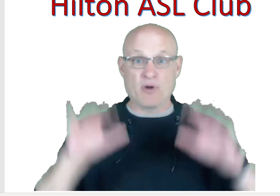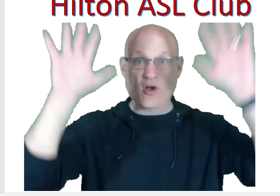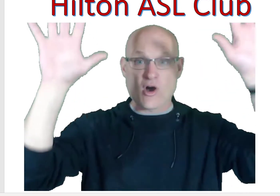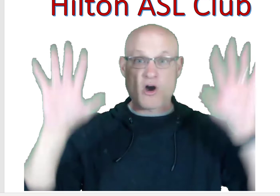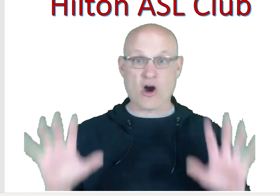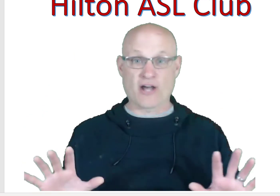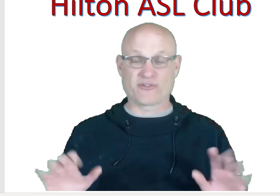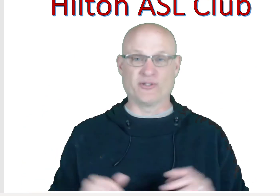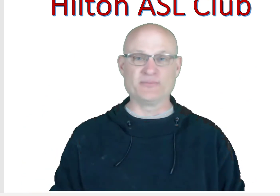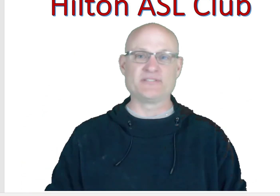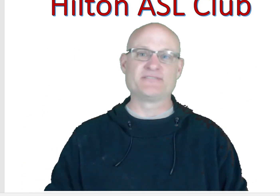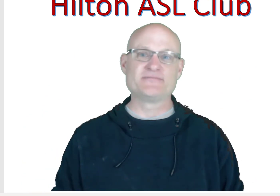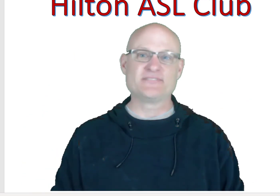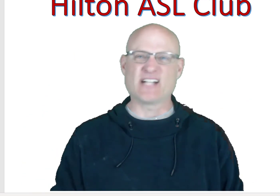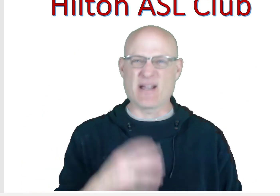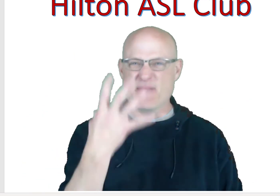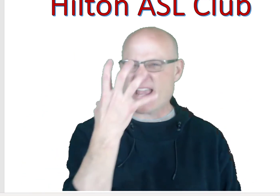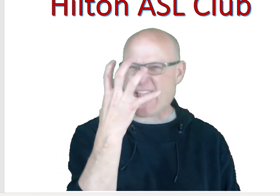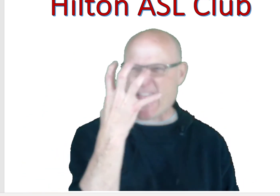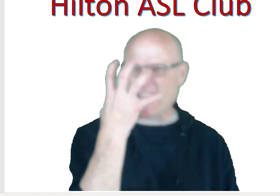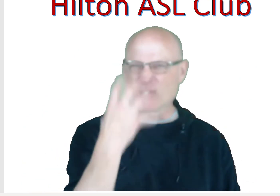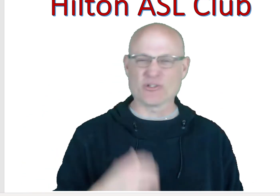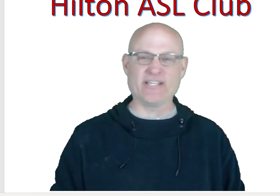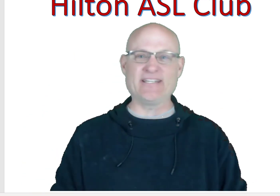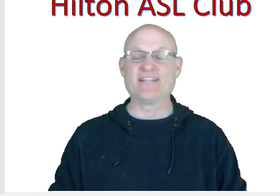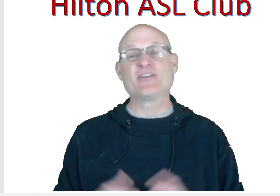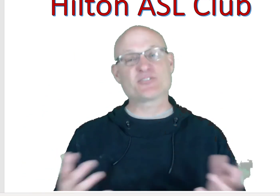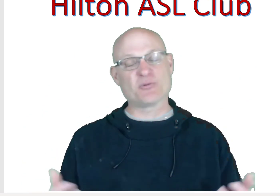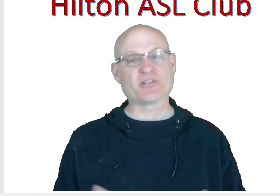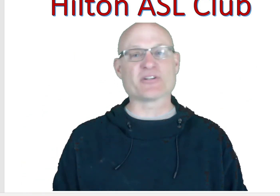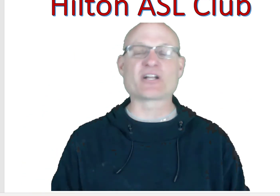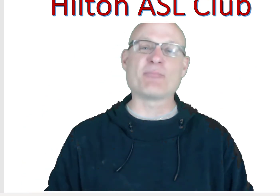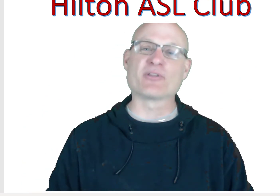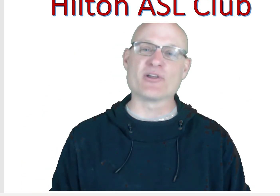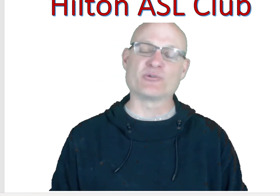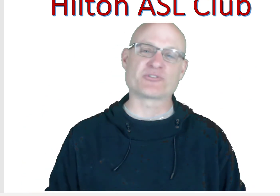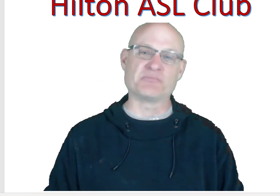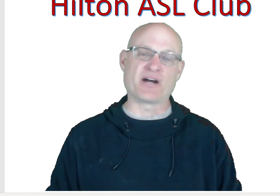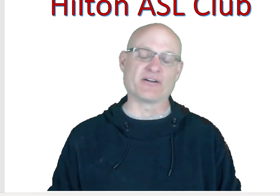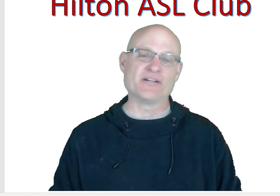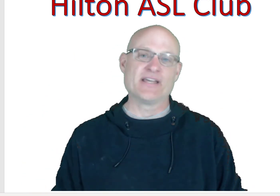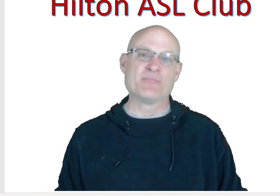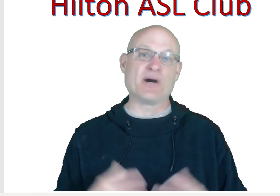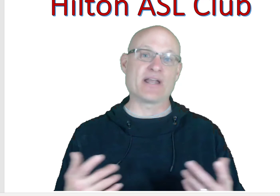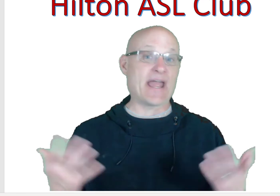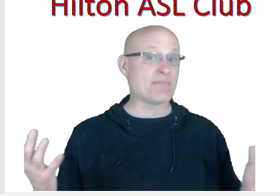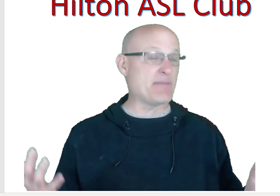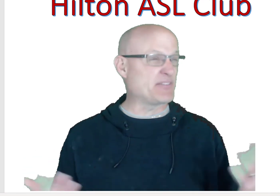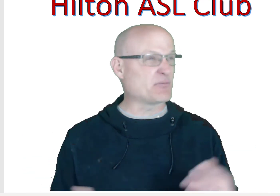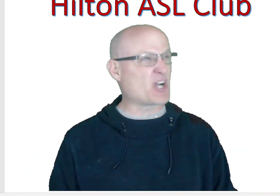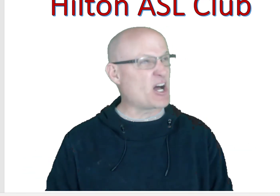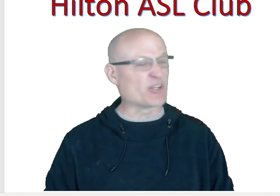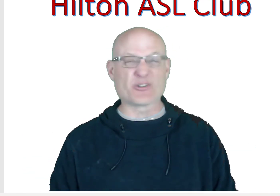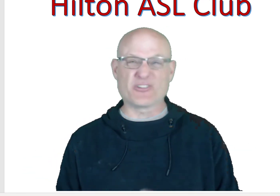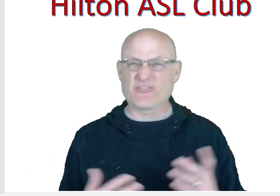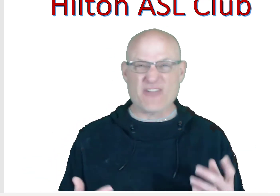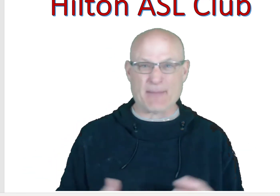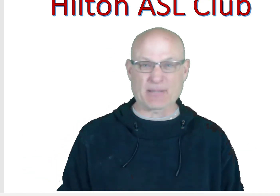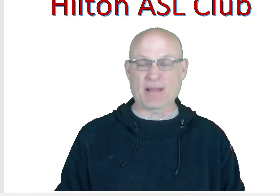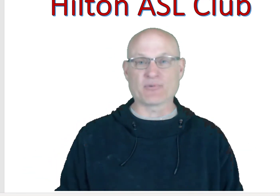I'm awesome. I'm angry. So, we'll learn a couple of those tomorrow. And maybe some colors and family members.